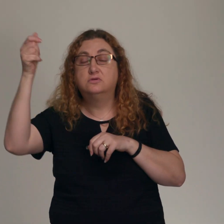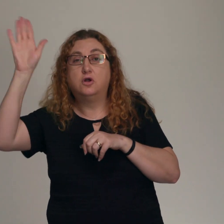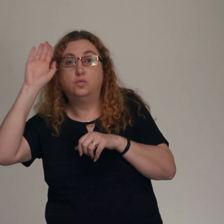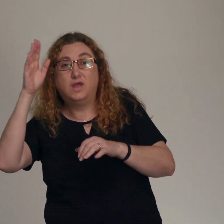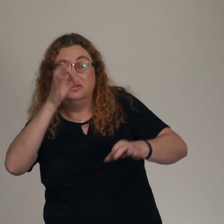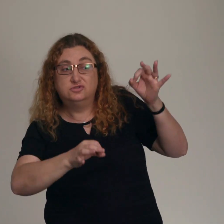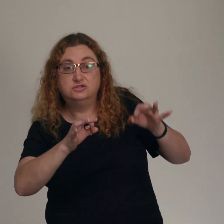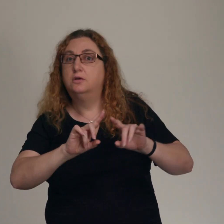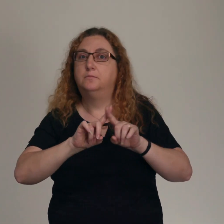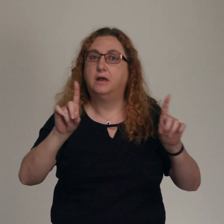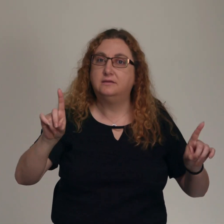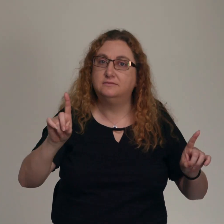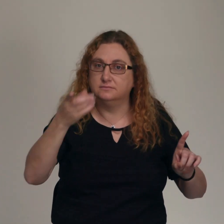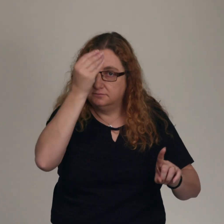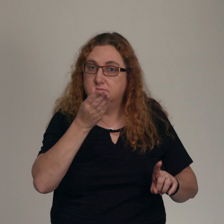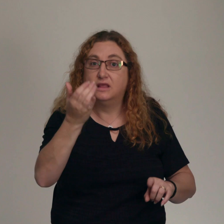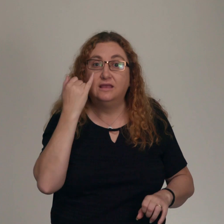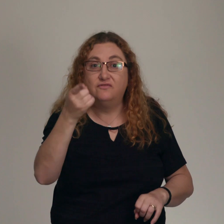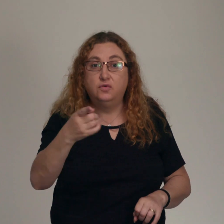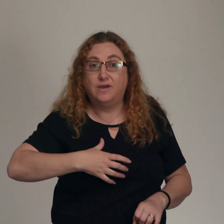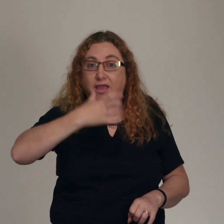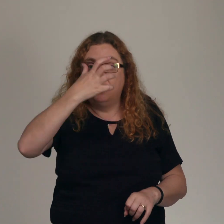angry with a brother or sister will be subject to judgment.